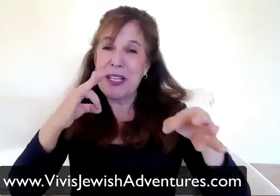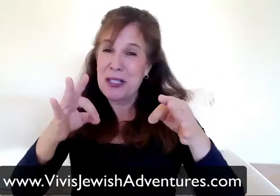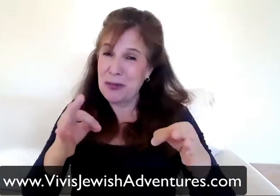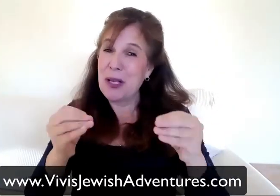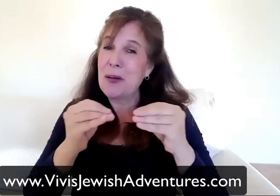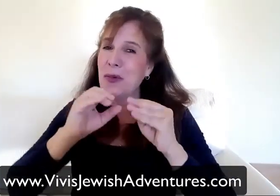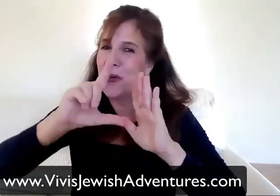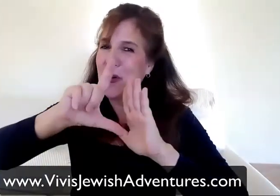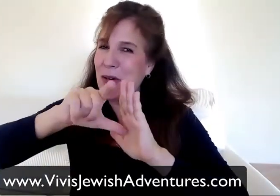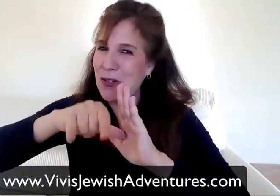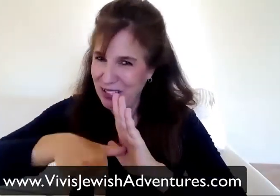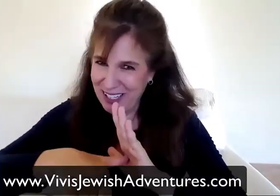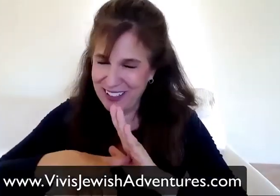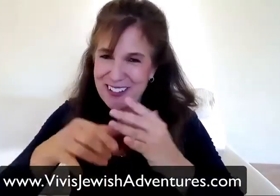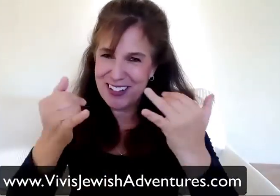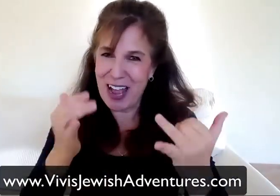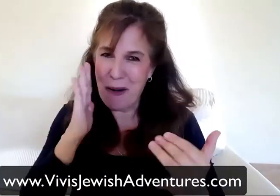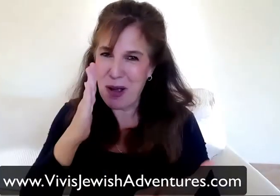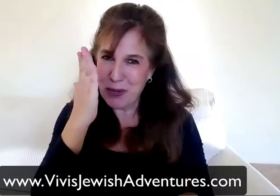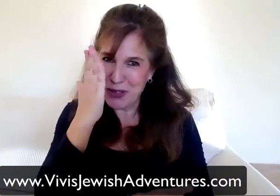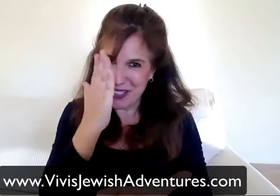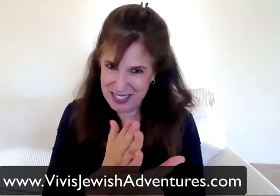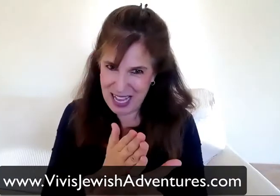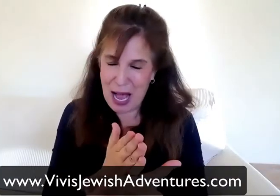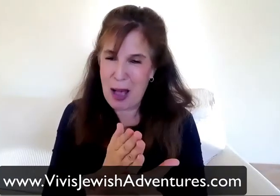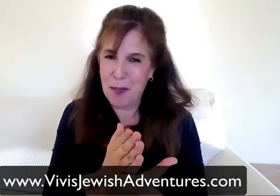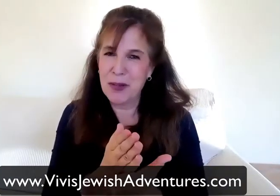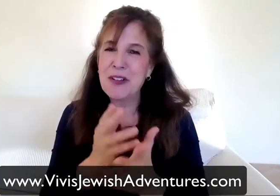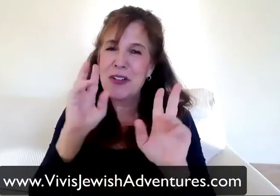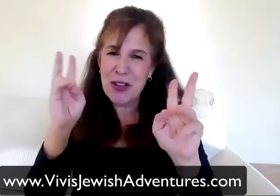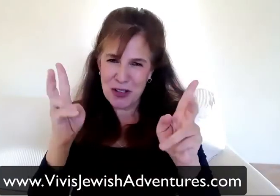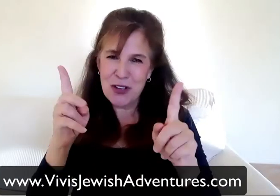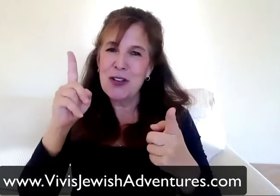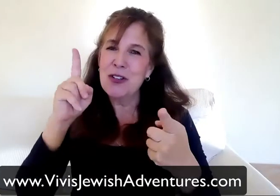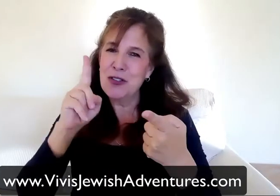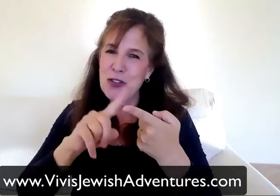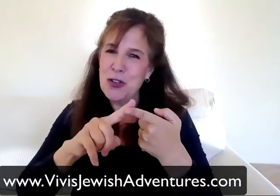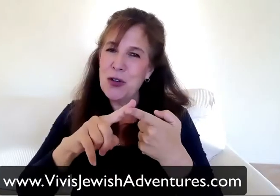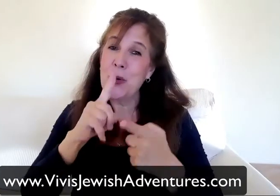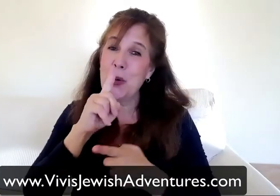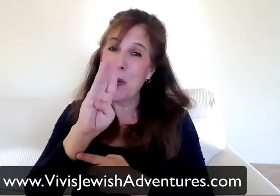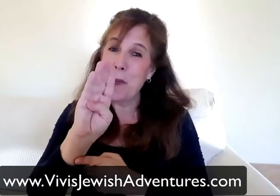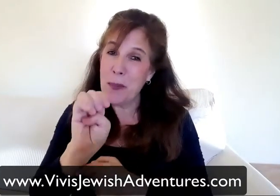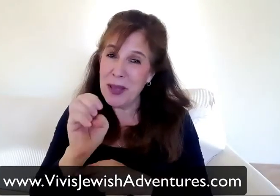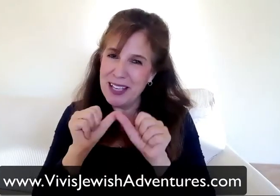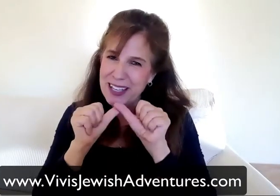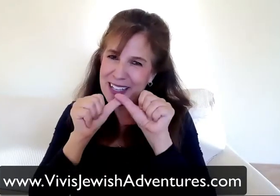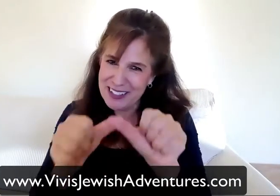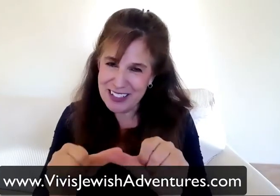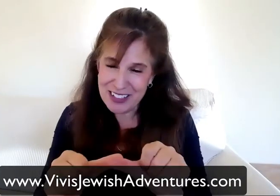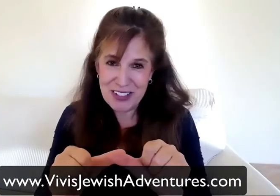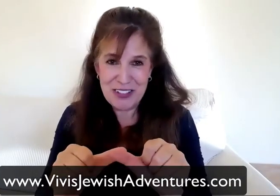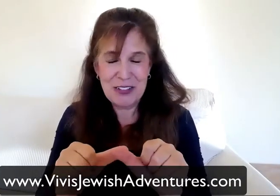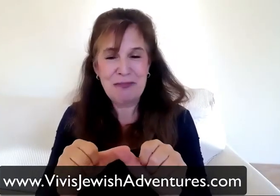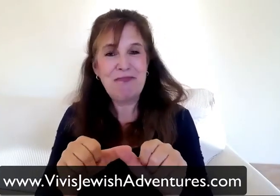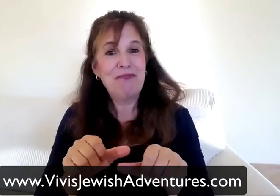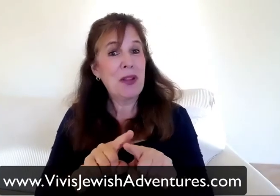and please come visit VivisJewishAdventures.com and hear the conclusion of the story. Bye